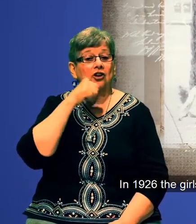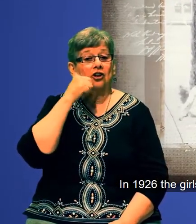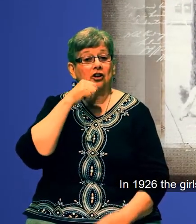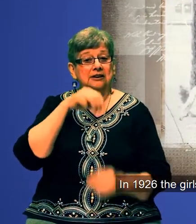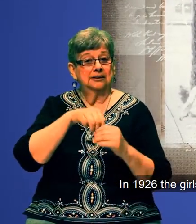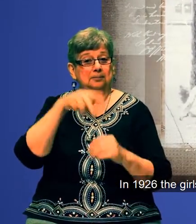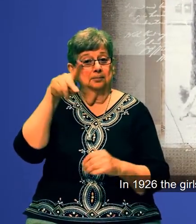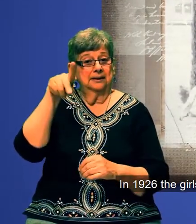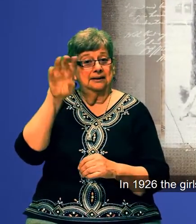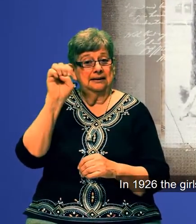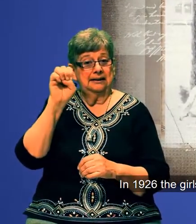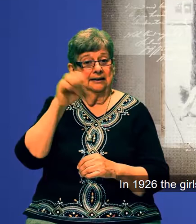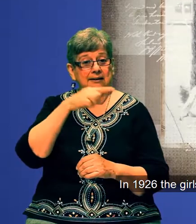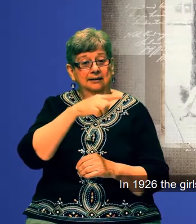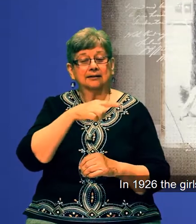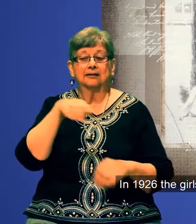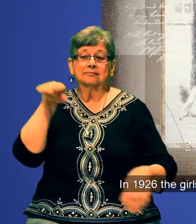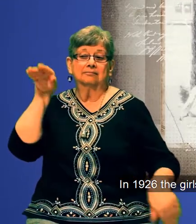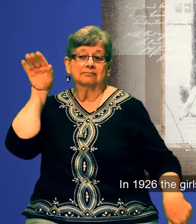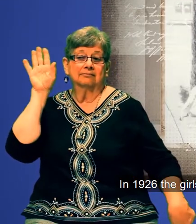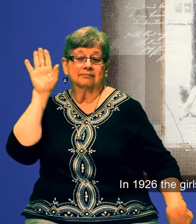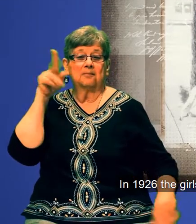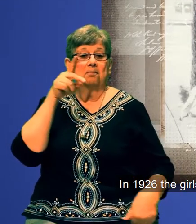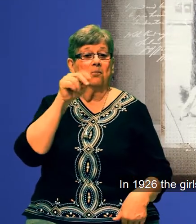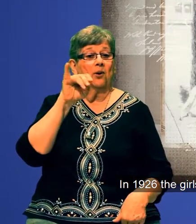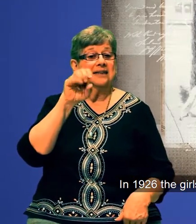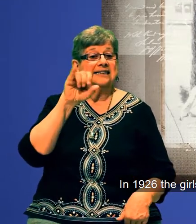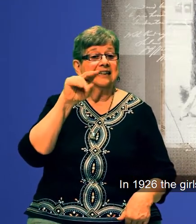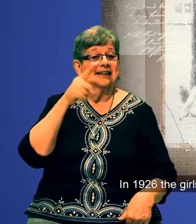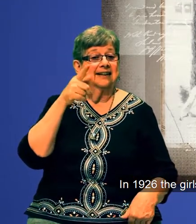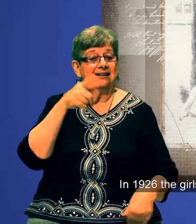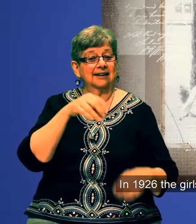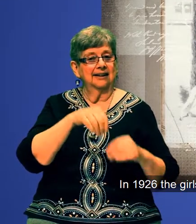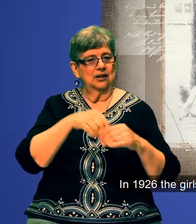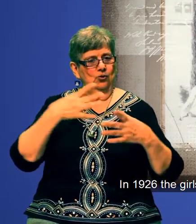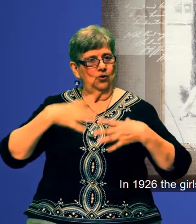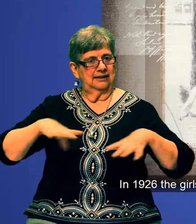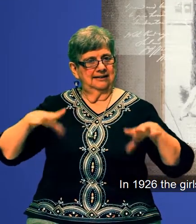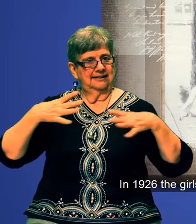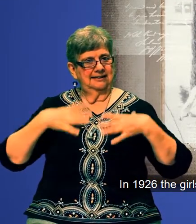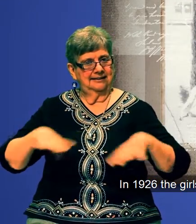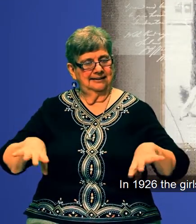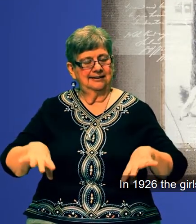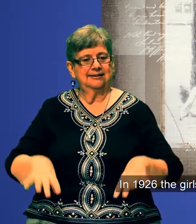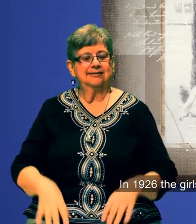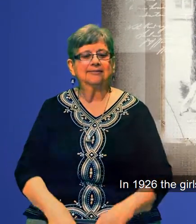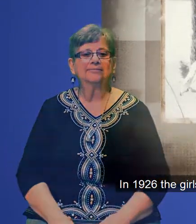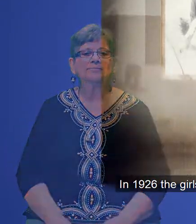In 1926, the girls that were in physical education were posing in their dresses.